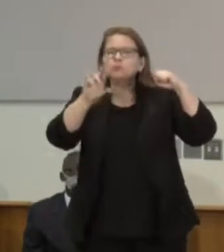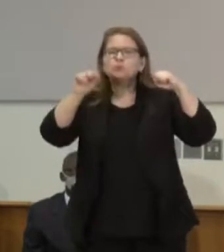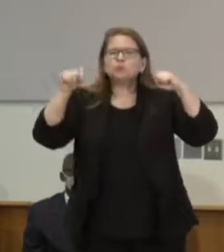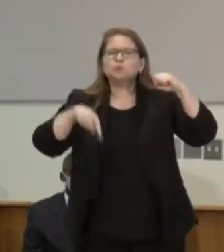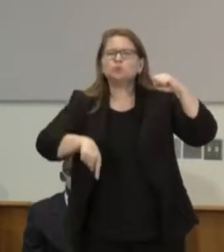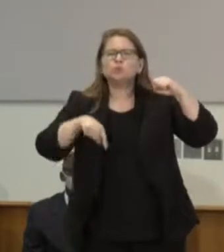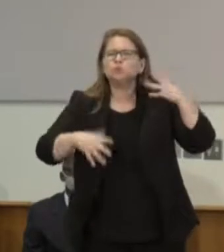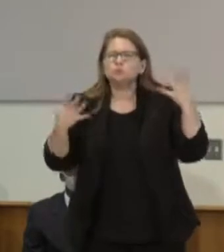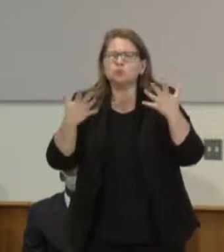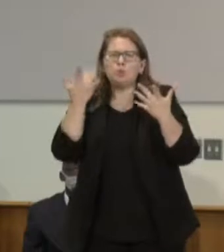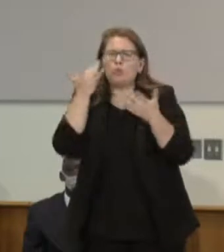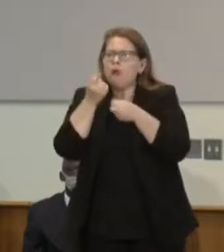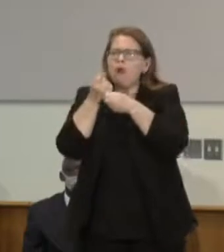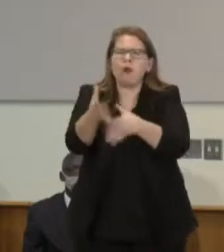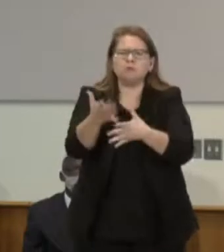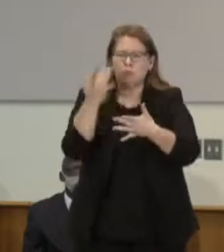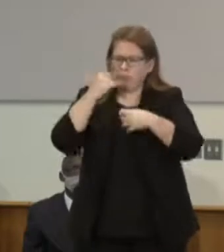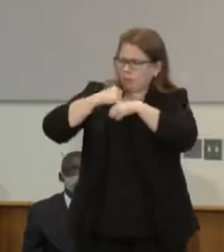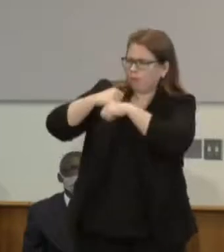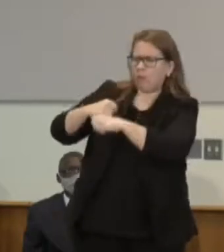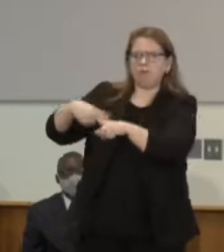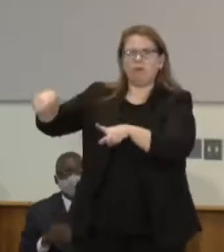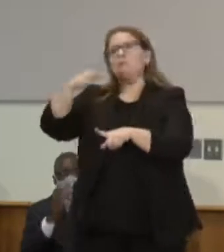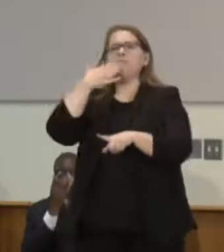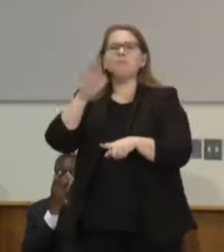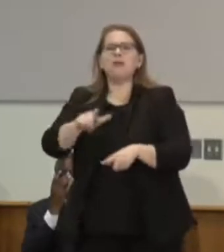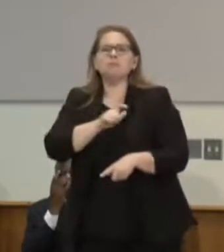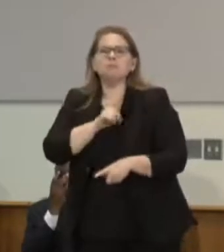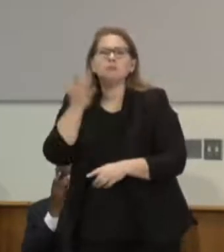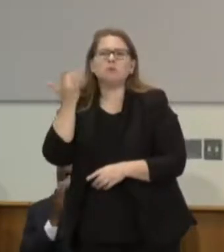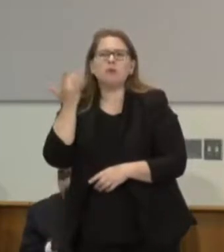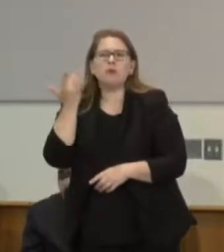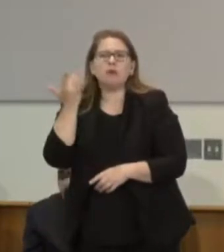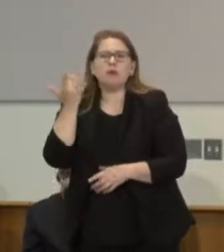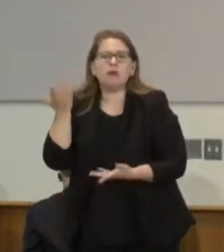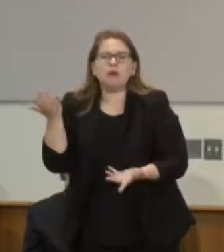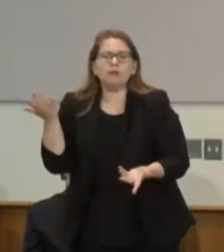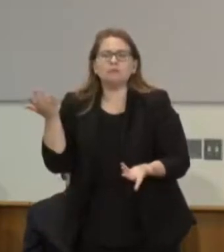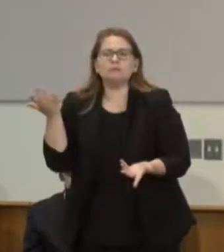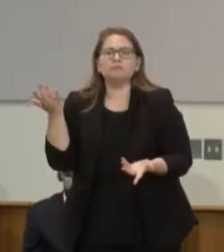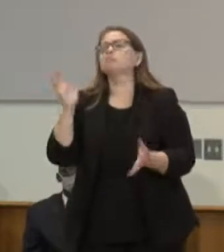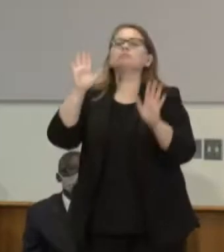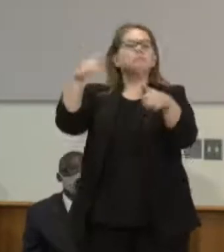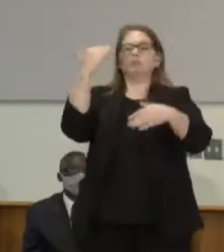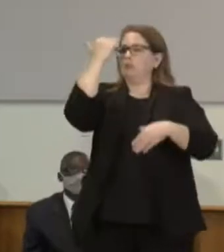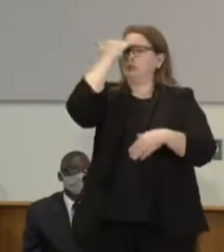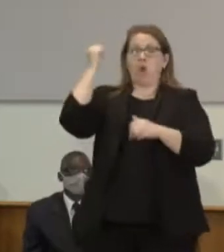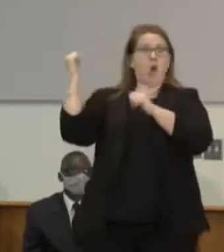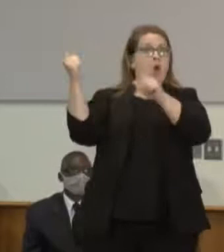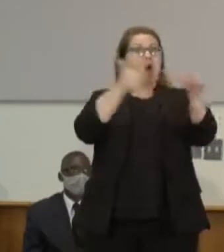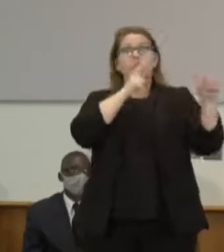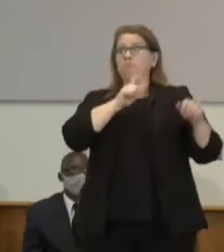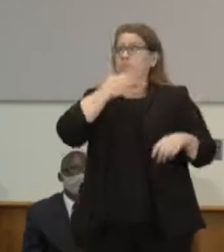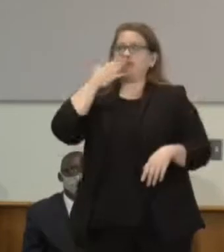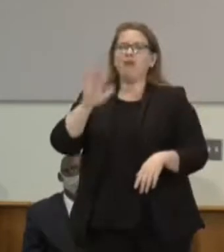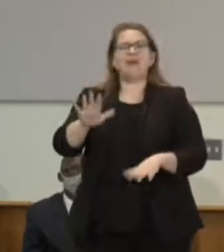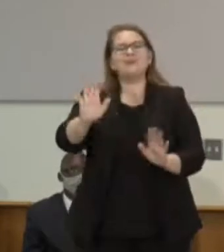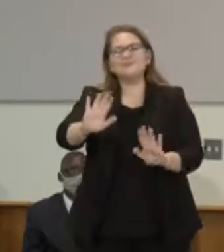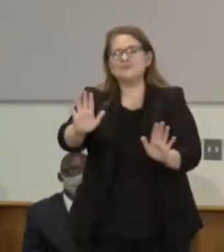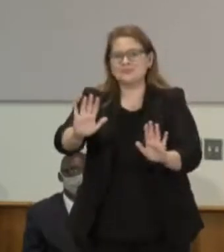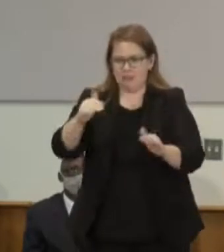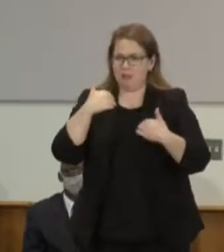We all know that not all cops are bad, but we also know that not all cops are good.